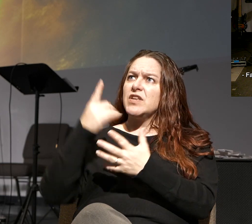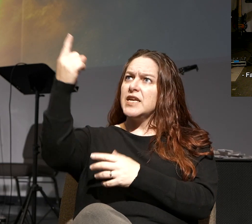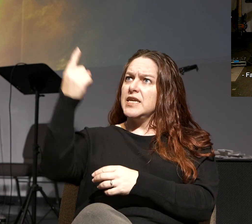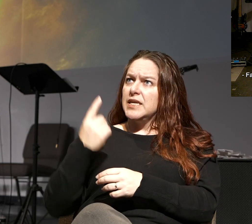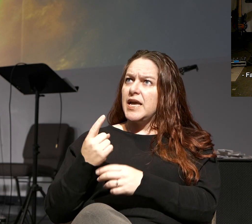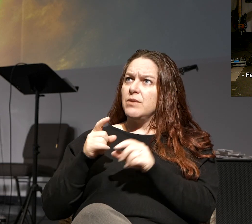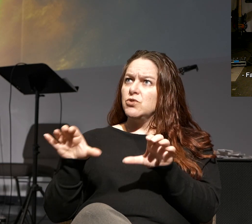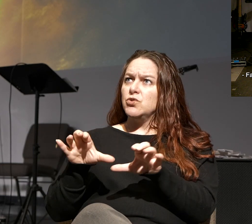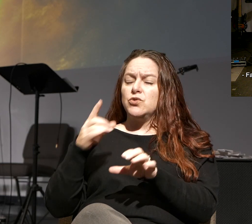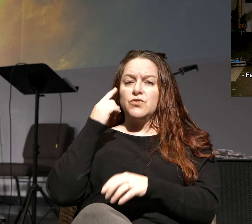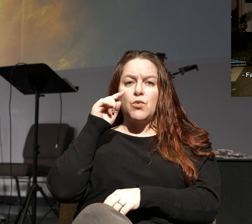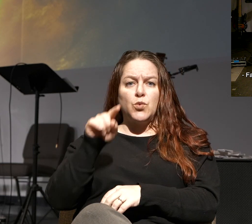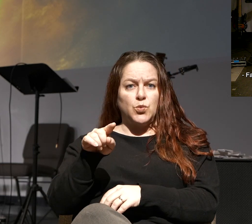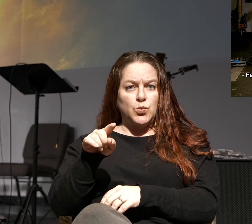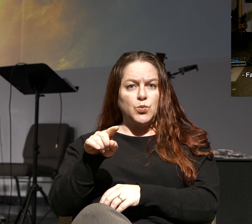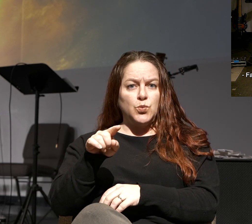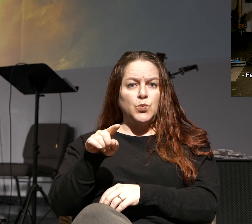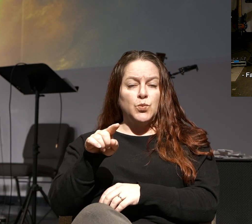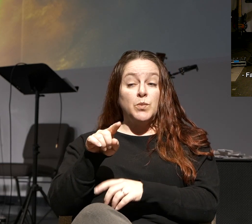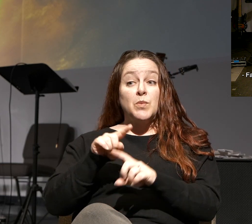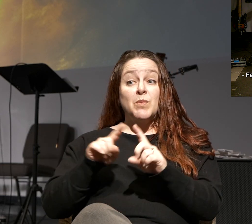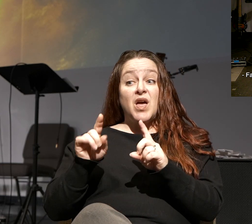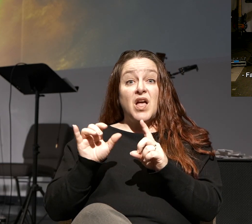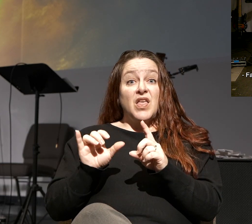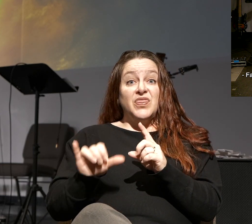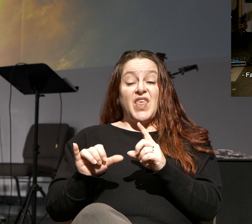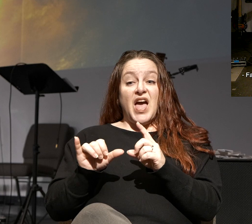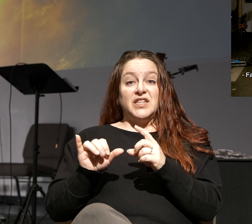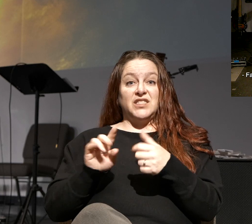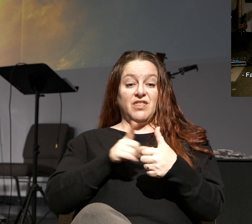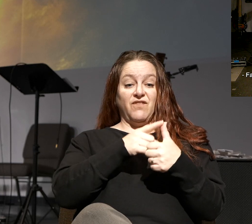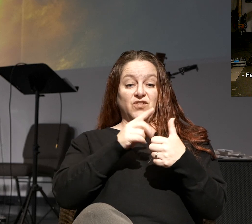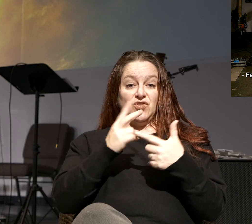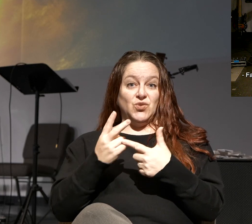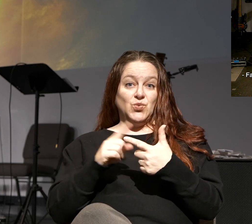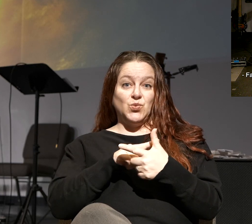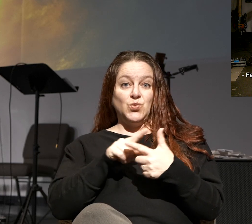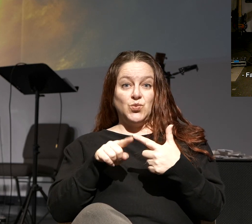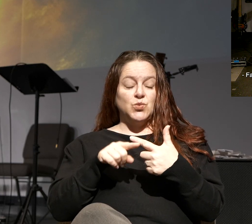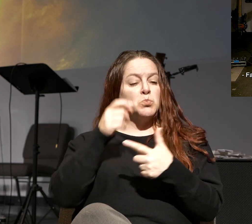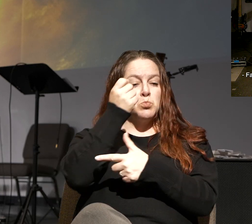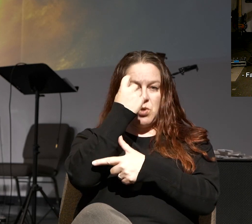to do for you. But that'll only take you to the first two. That's